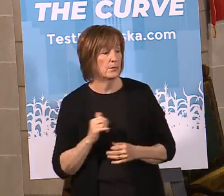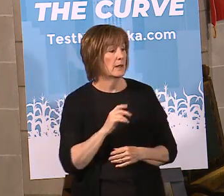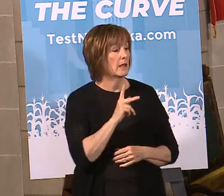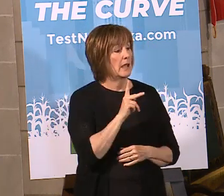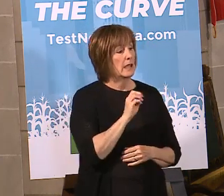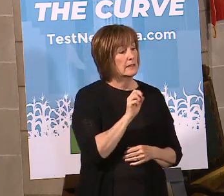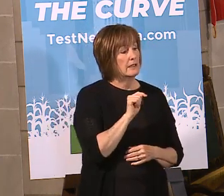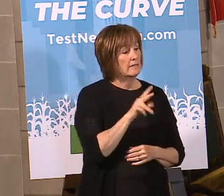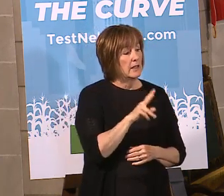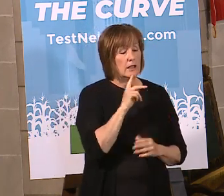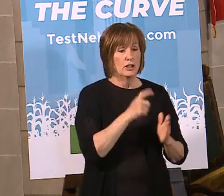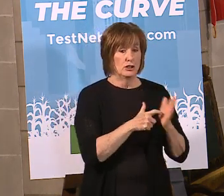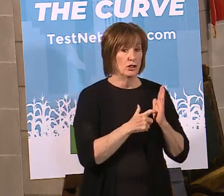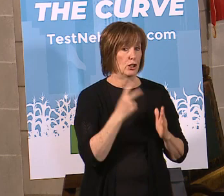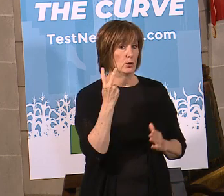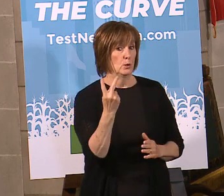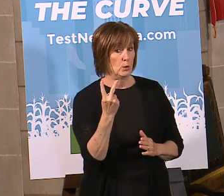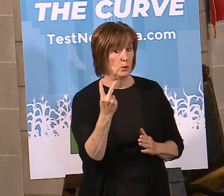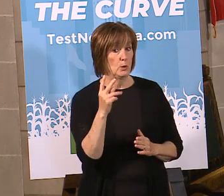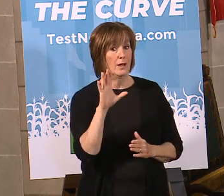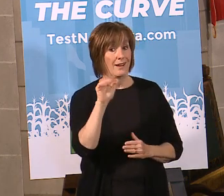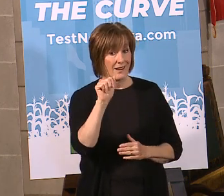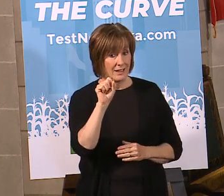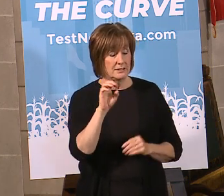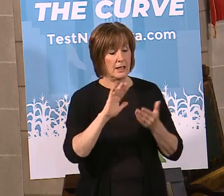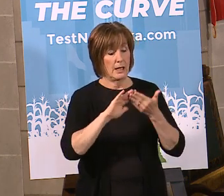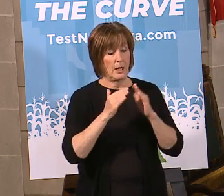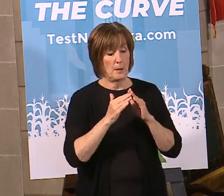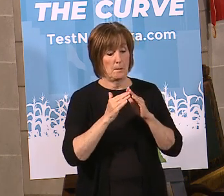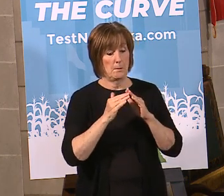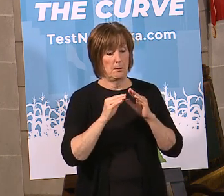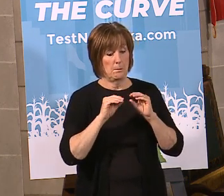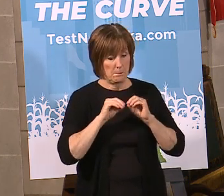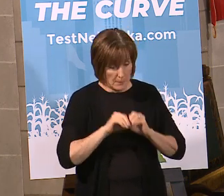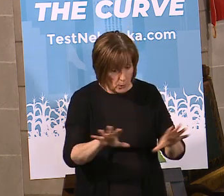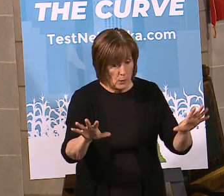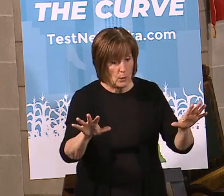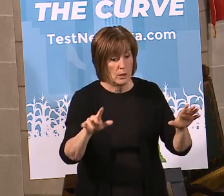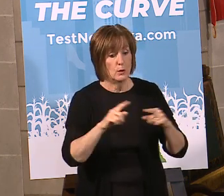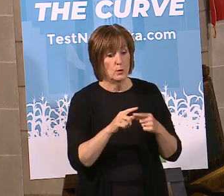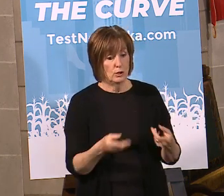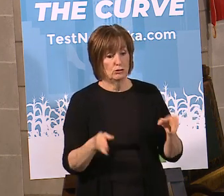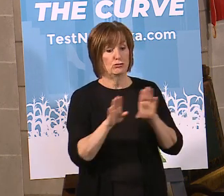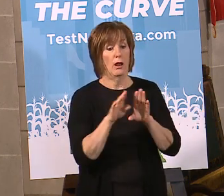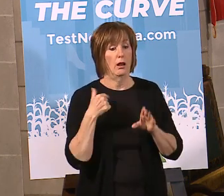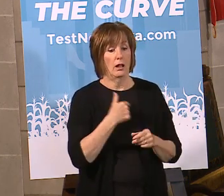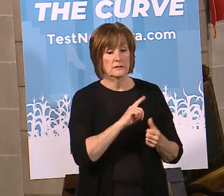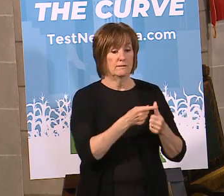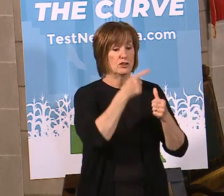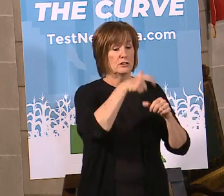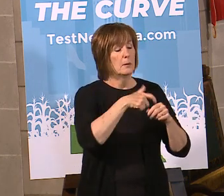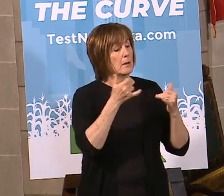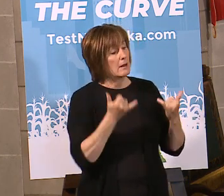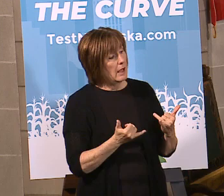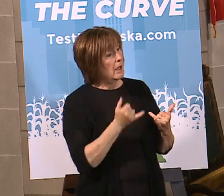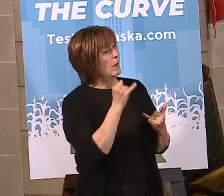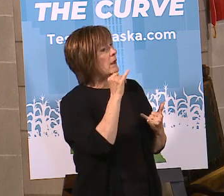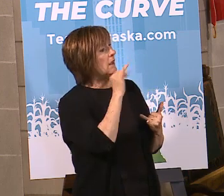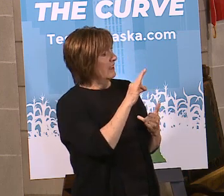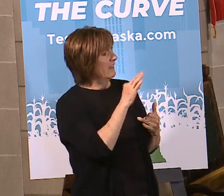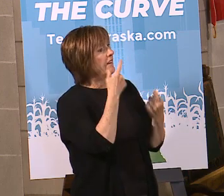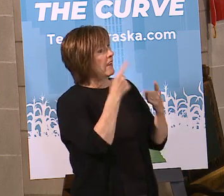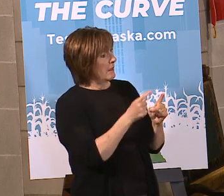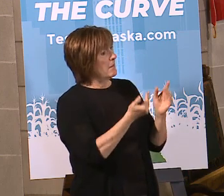KETV. It took two cases of community spread to shut us down the first time. That's still happening. What's the criteria for shutting us down again?